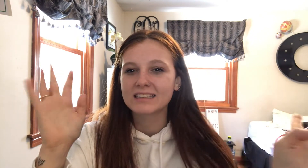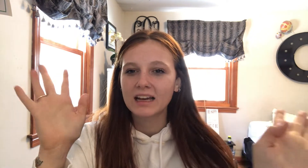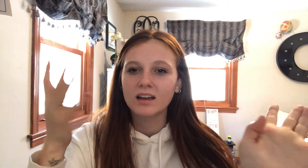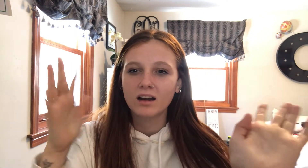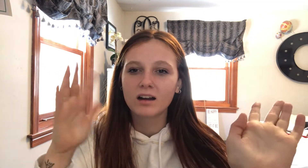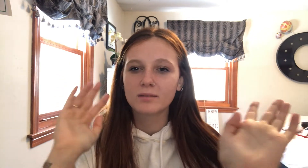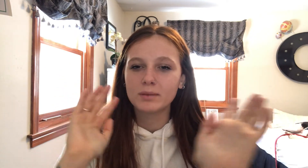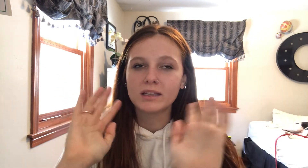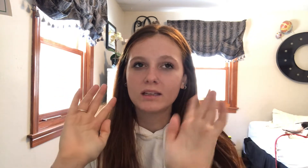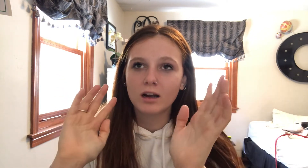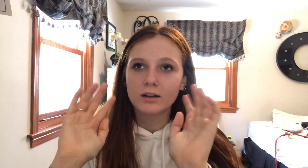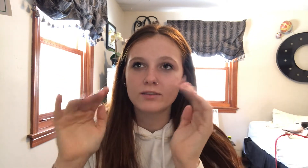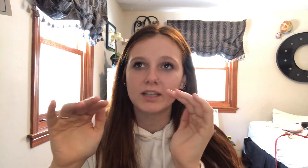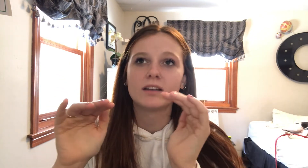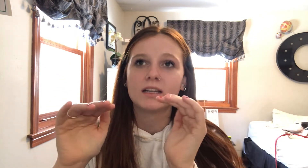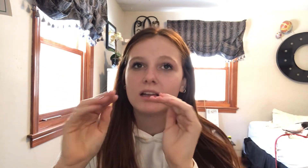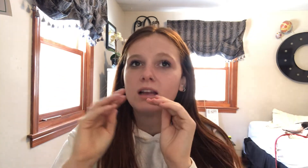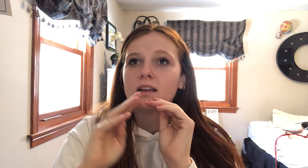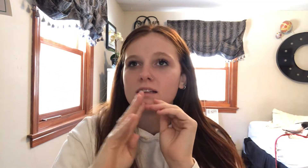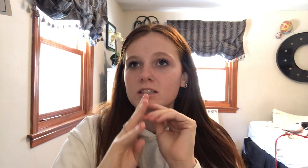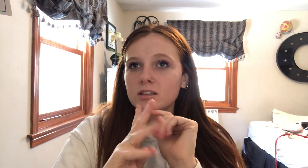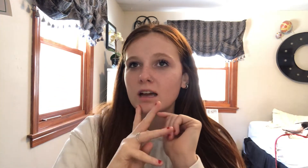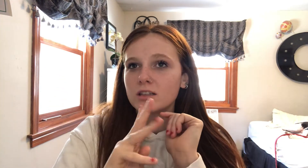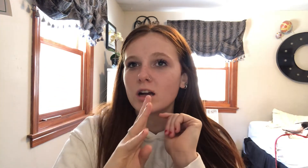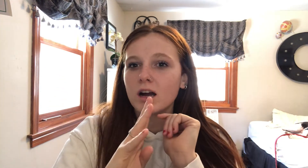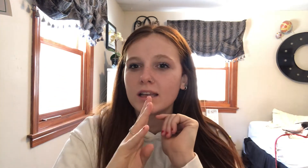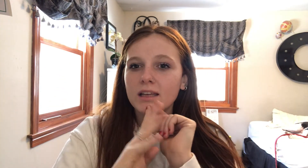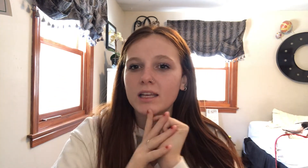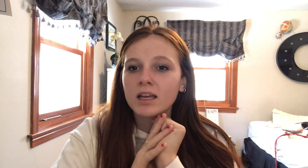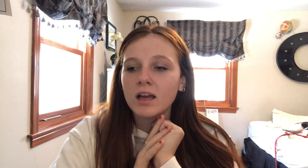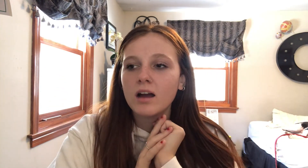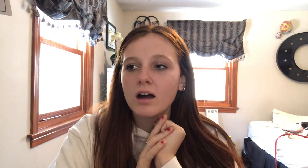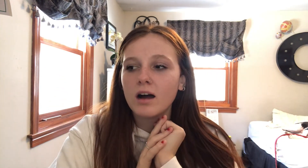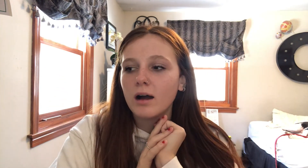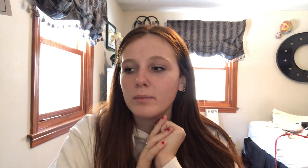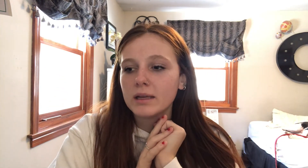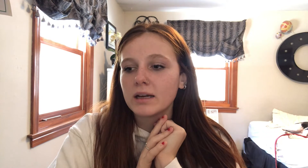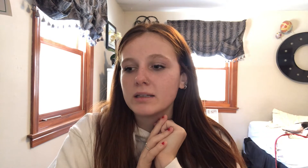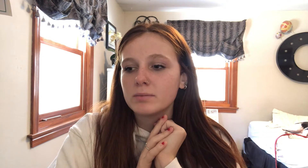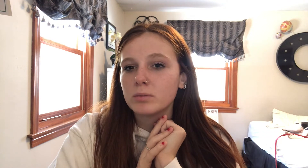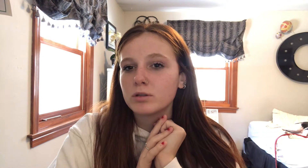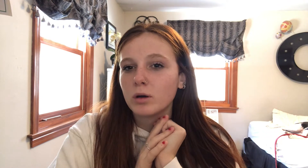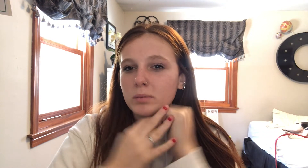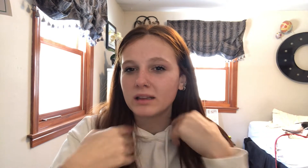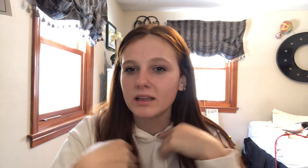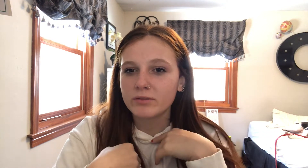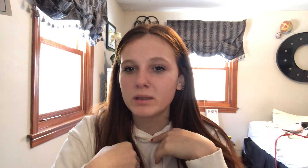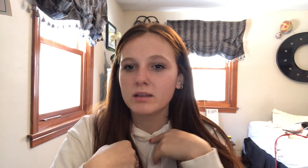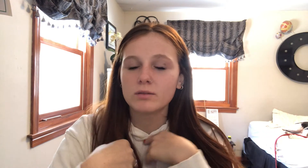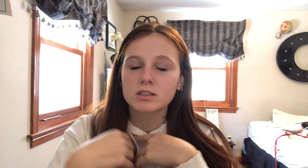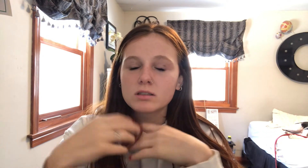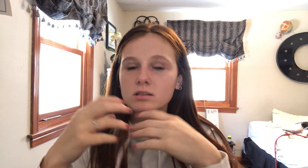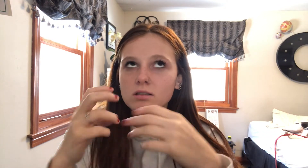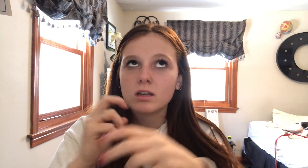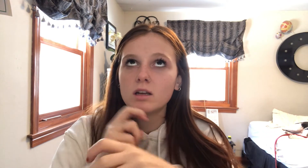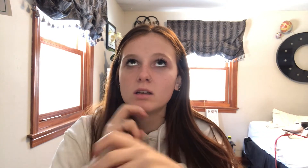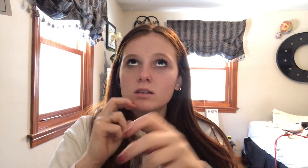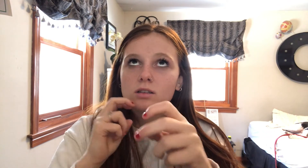kind of hard being hard of hearing and still kind of talking, um, because people don't believe me, which is so